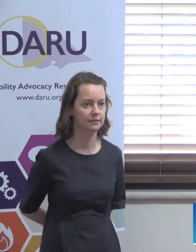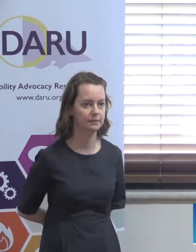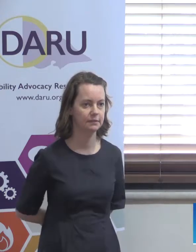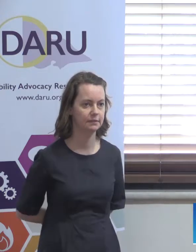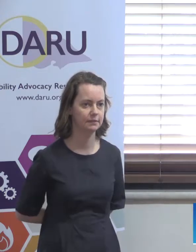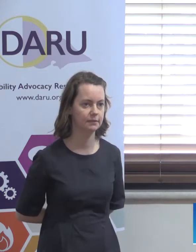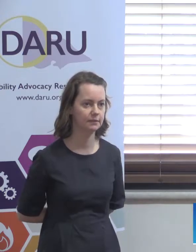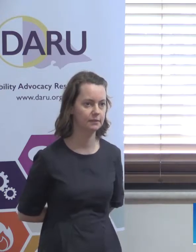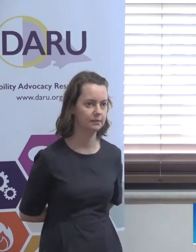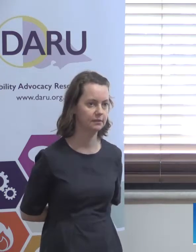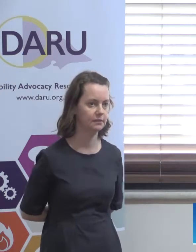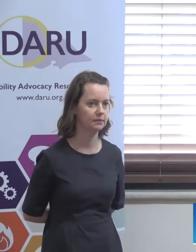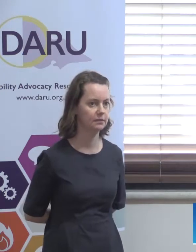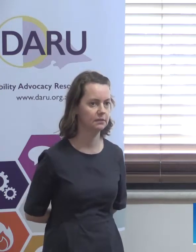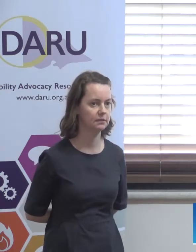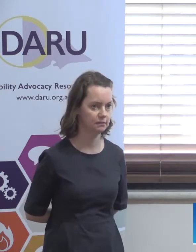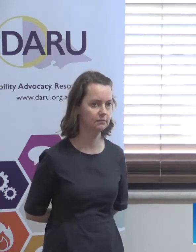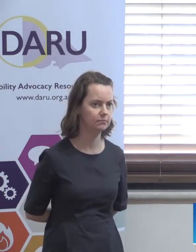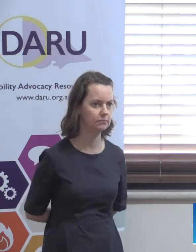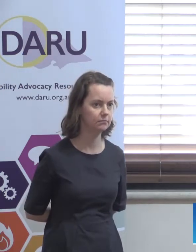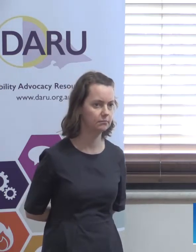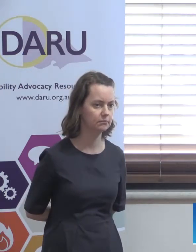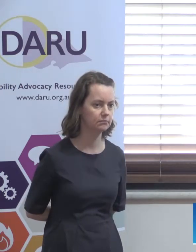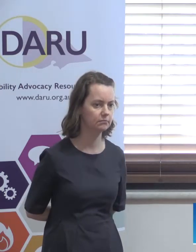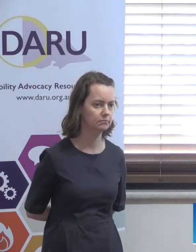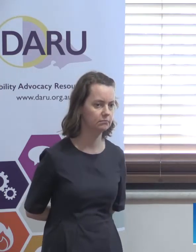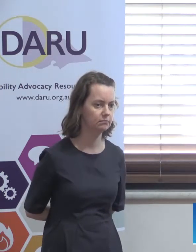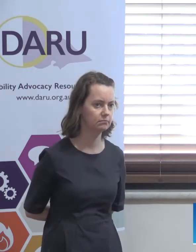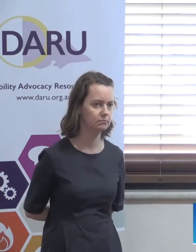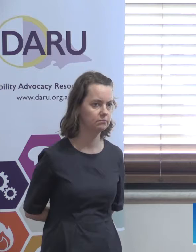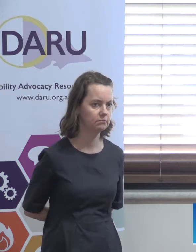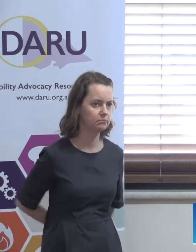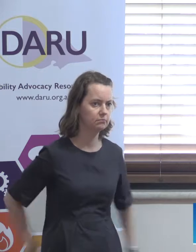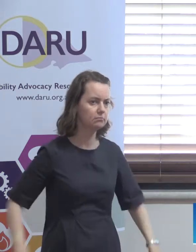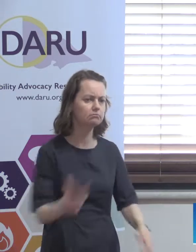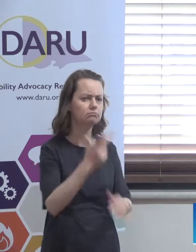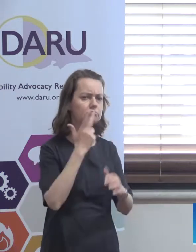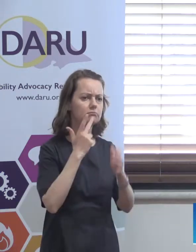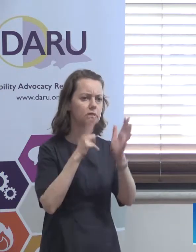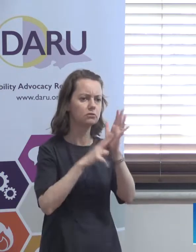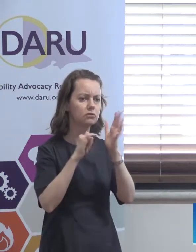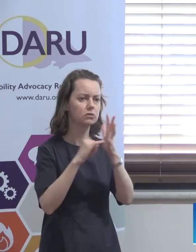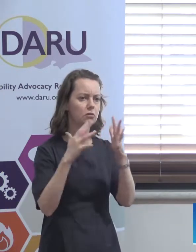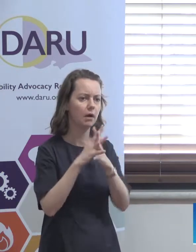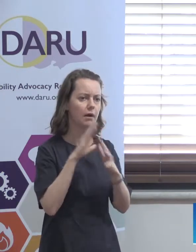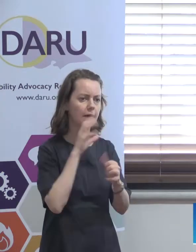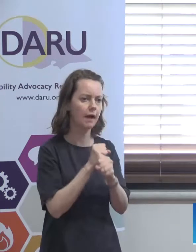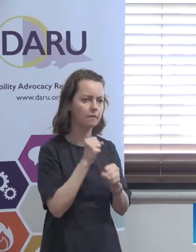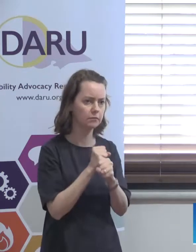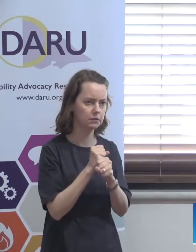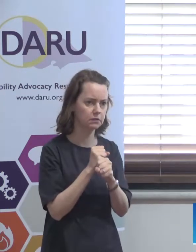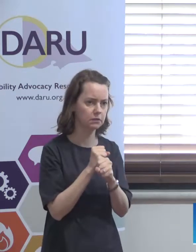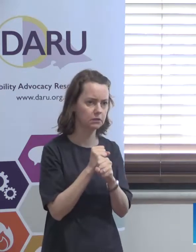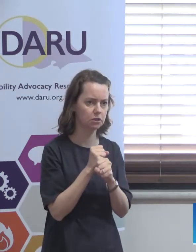I don't want to oversimplify but if the New South Wales government has as part of their bilateral